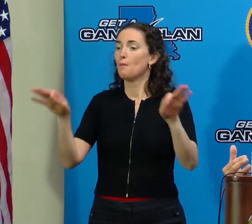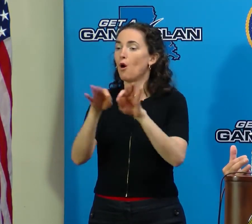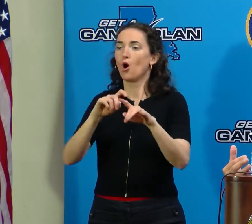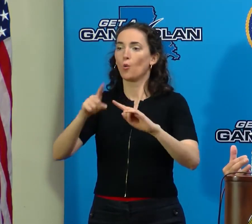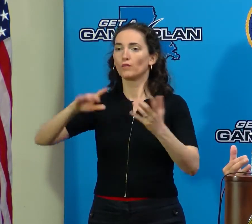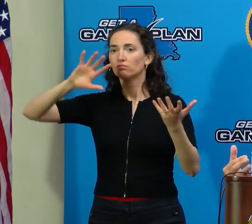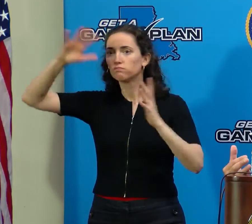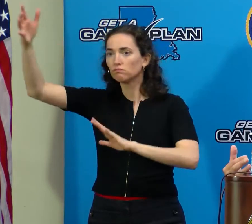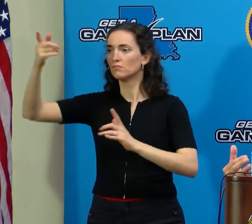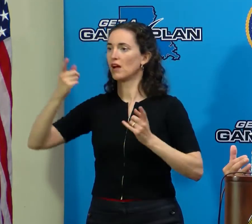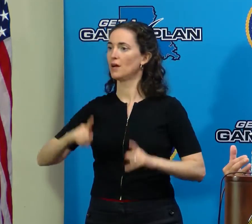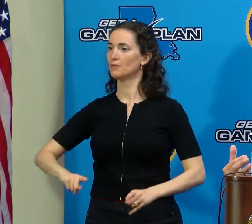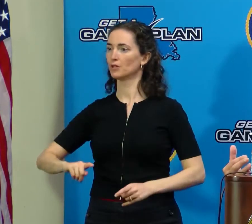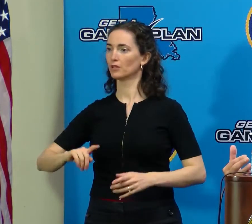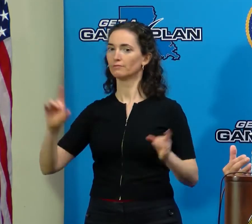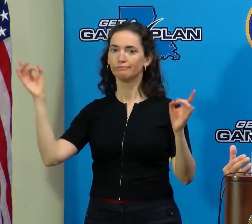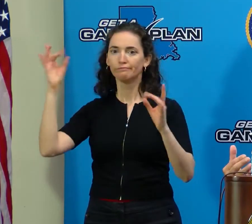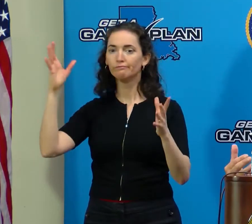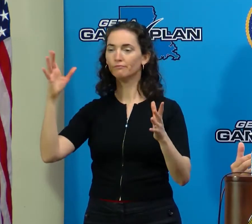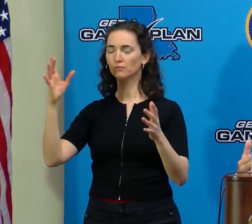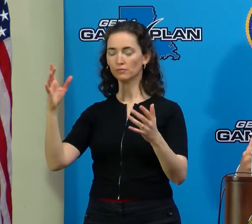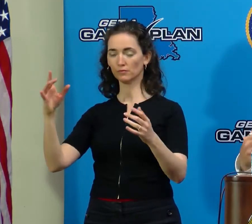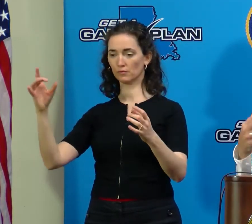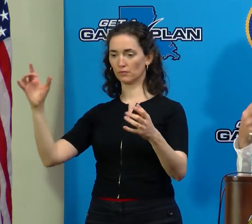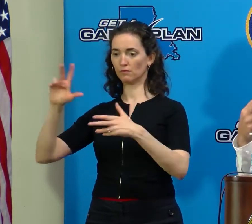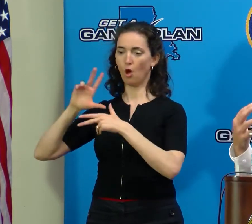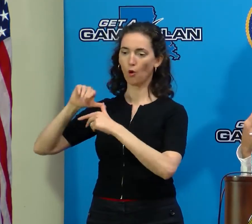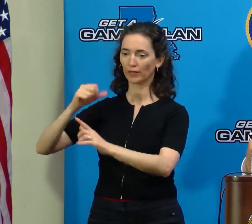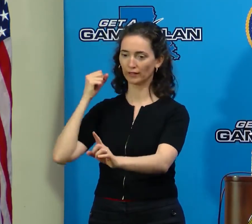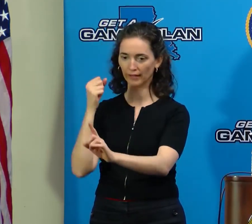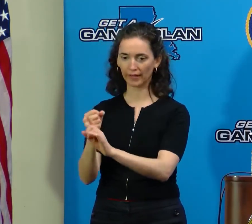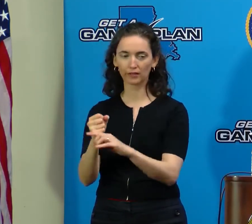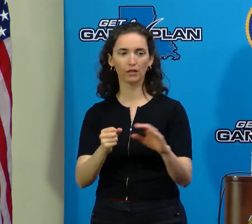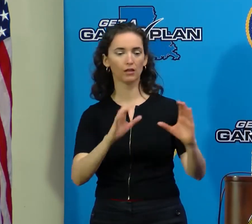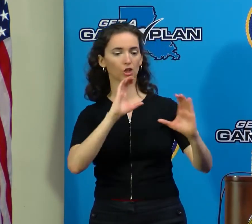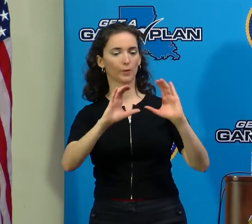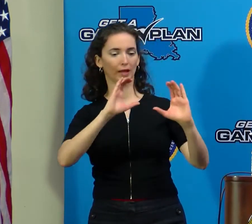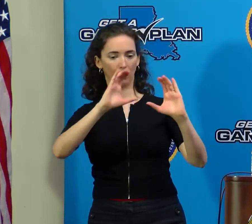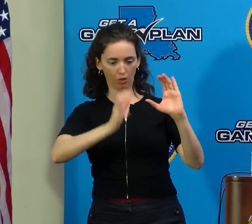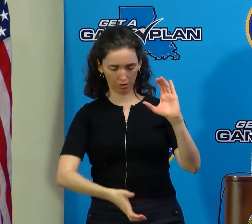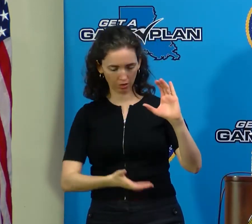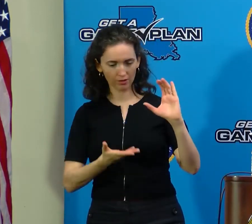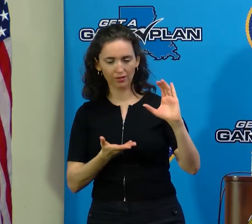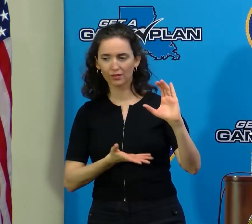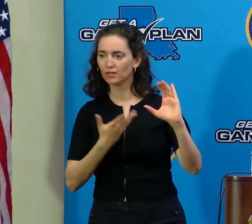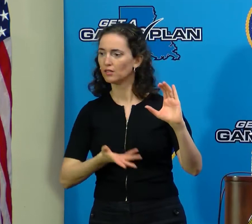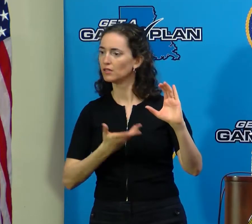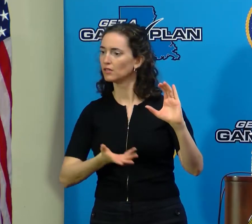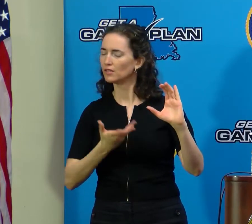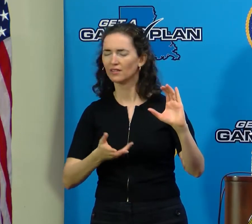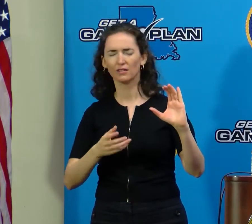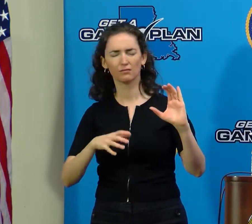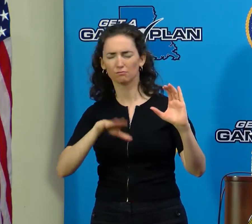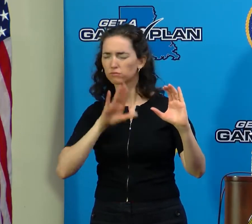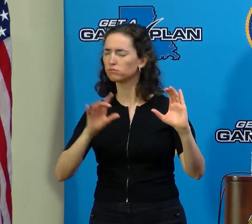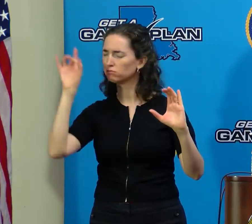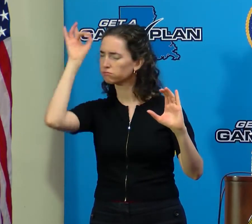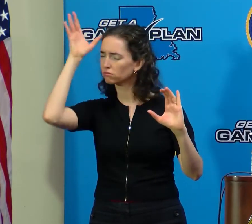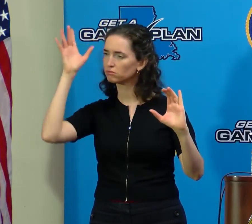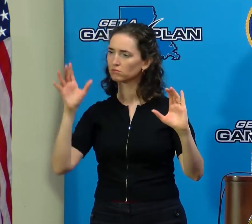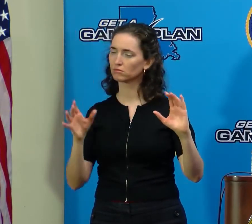disaster renders that communication ineffective, it is extremely frustrating.